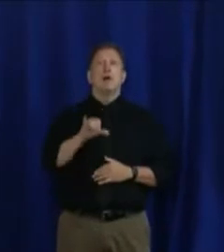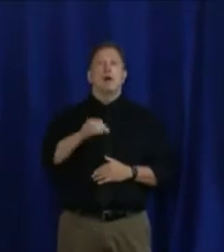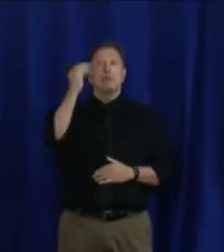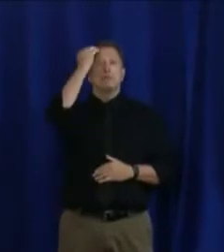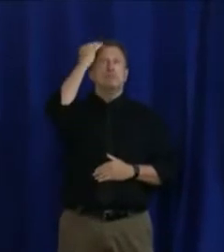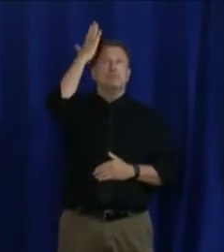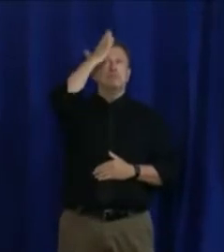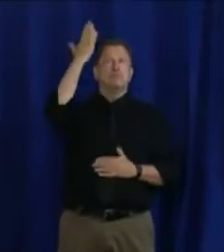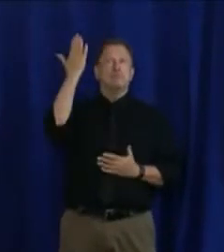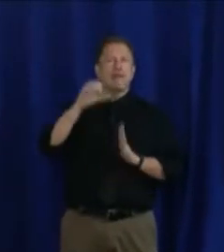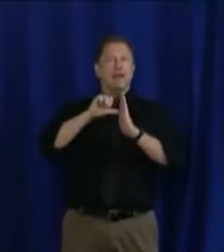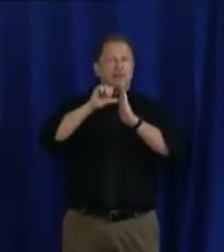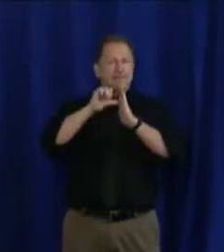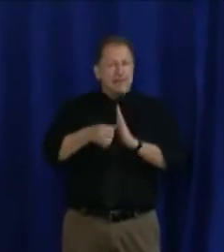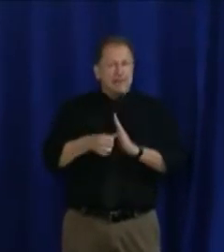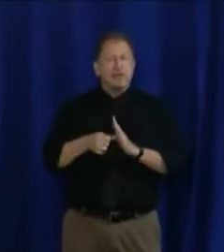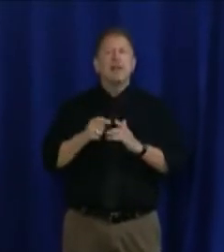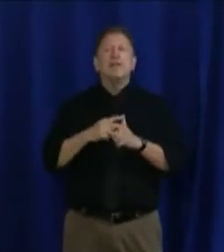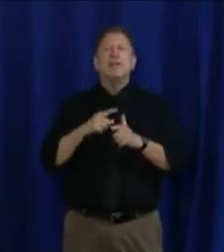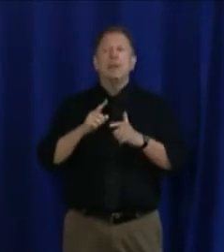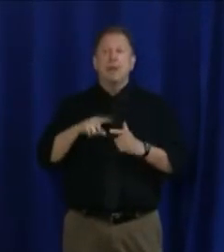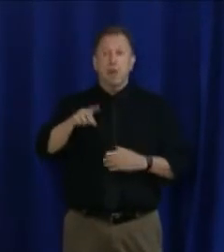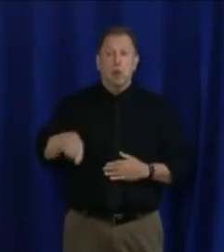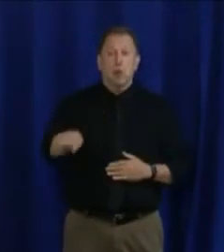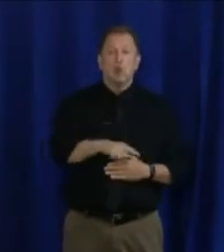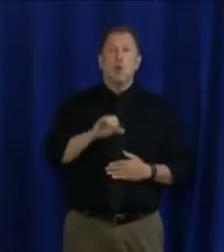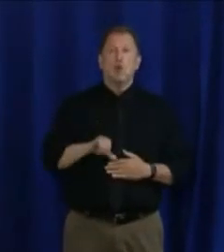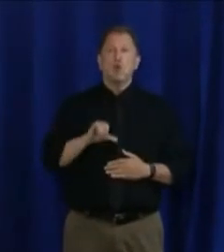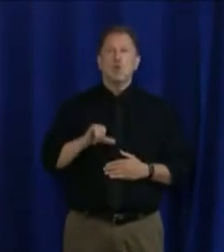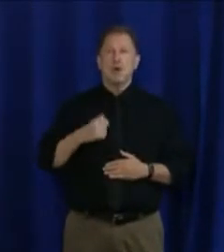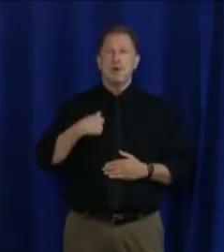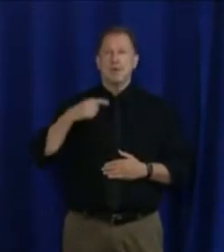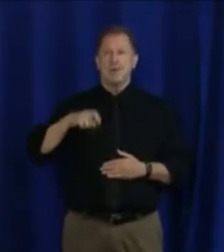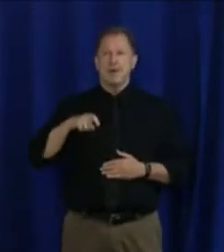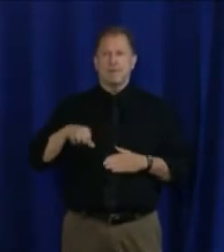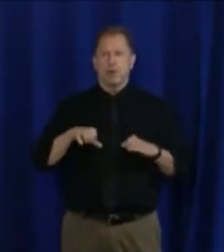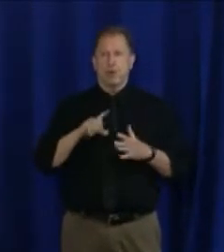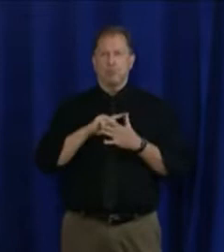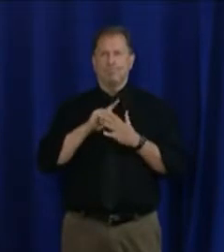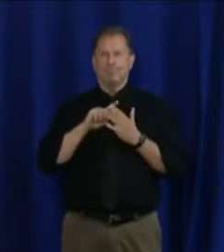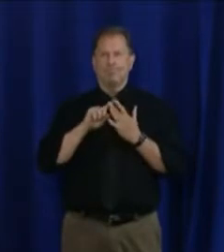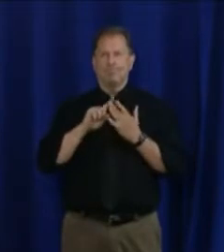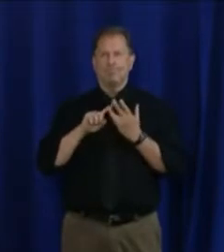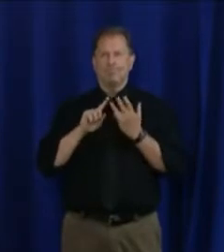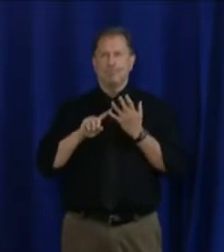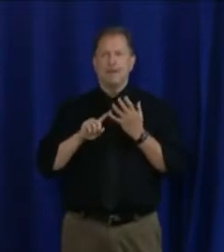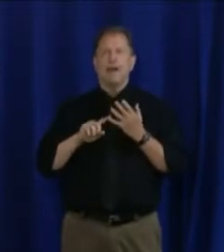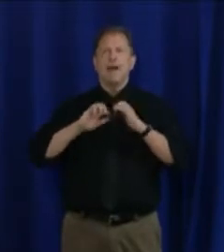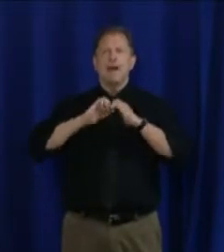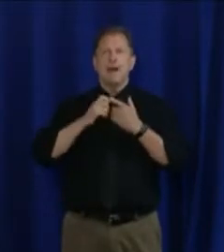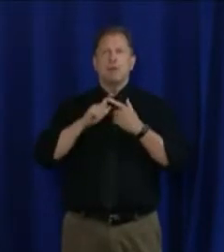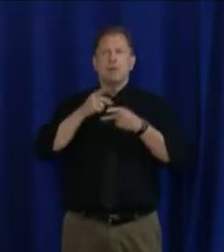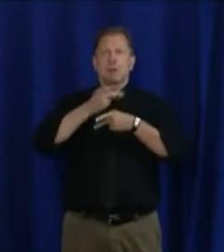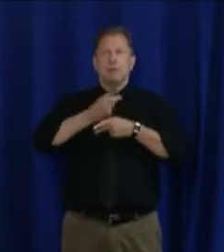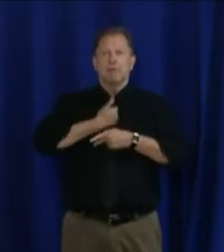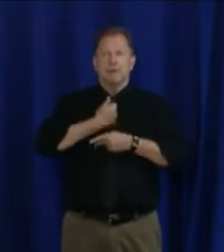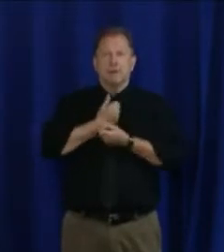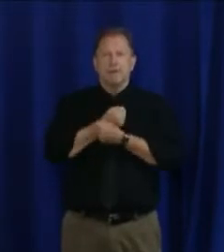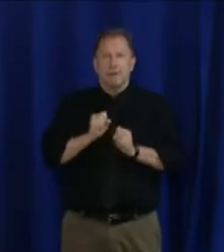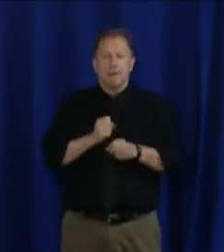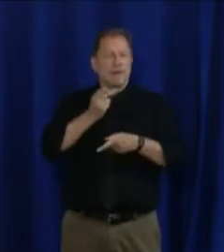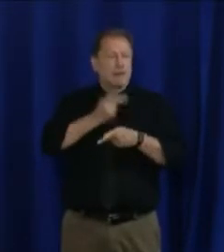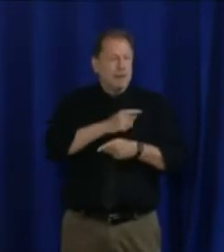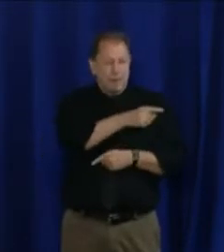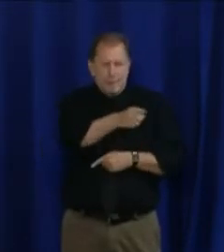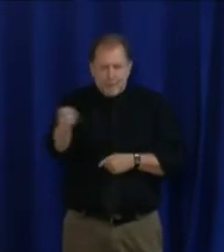that's out there, will provide individuals with the tools that they need to do their part to make sure that we all continue to keep